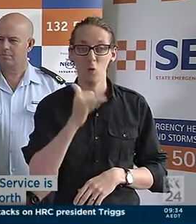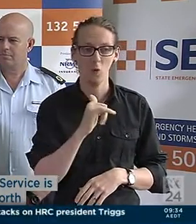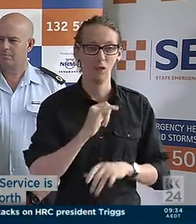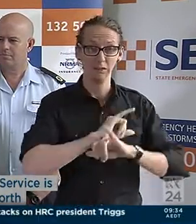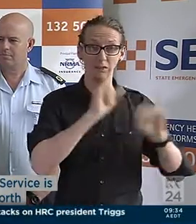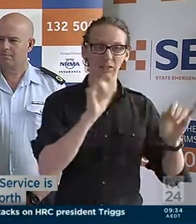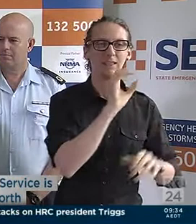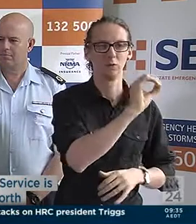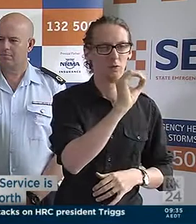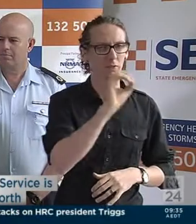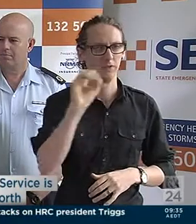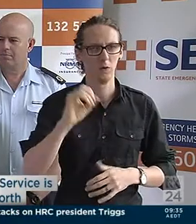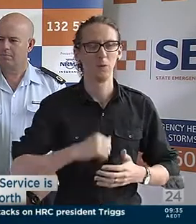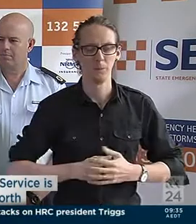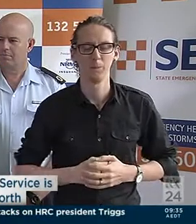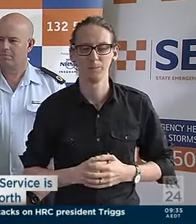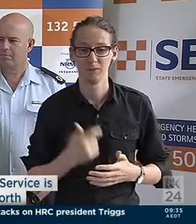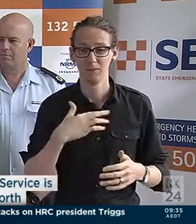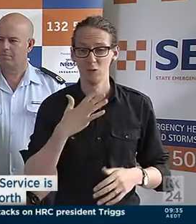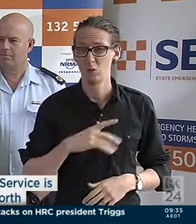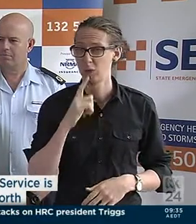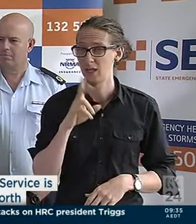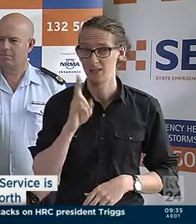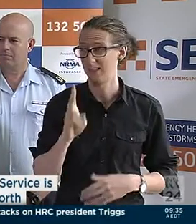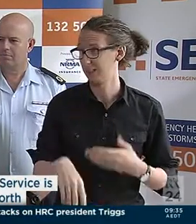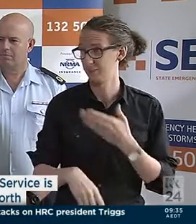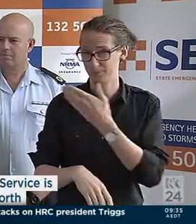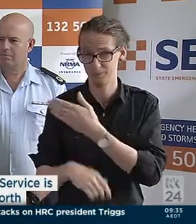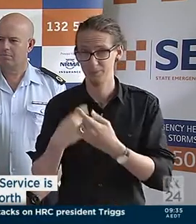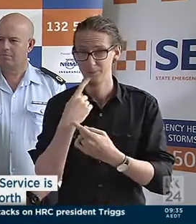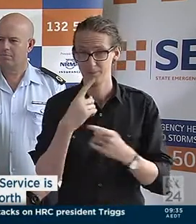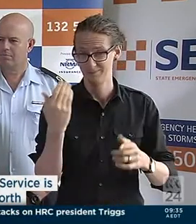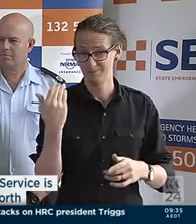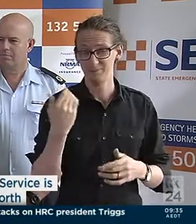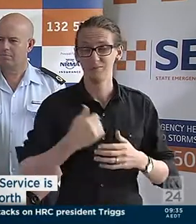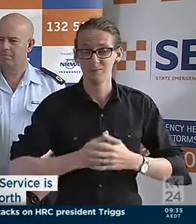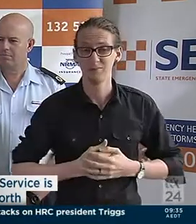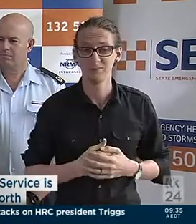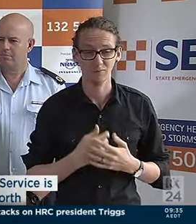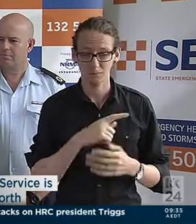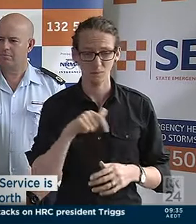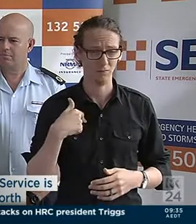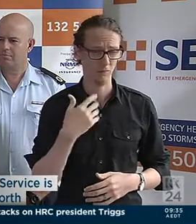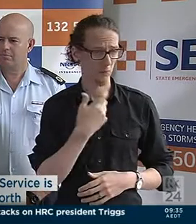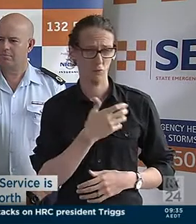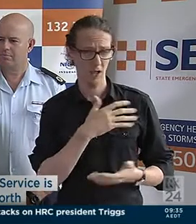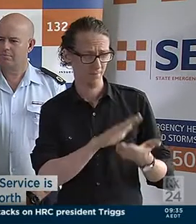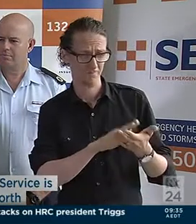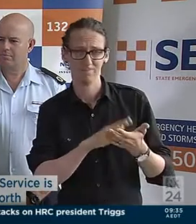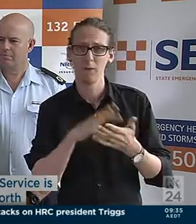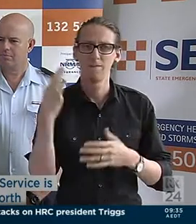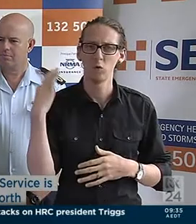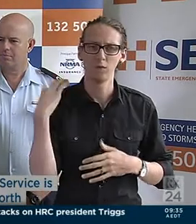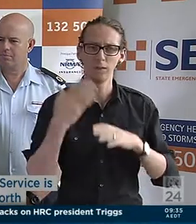find yourself in a life threatening situation. I'd like to reiterate what Commissioner Dent has said earlier on that we are very proud of our